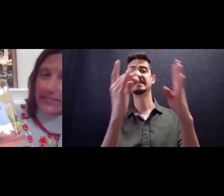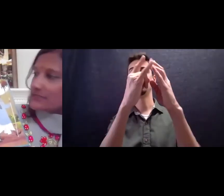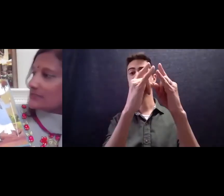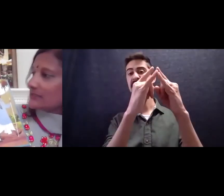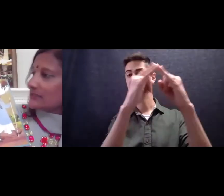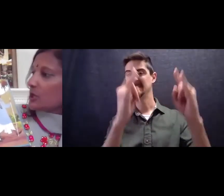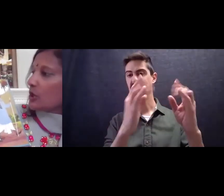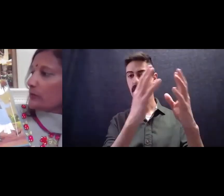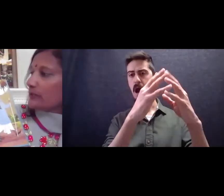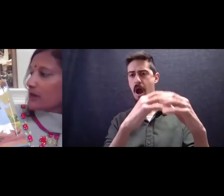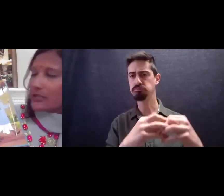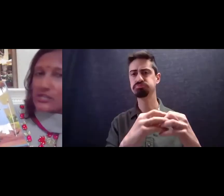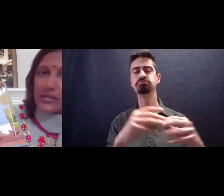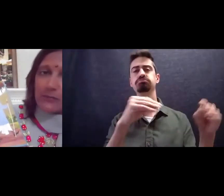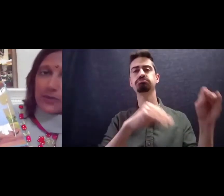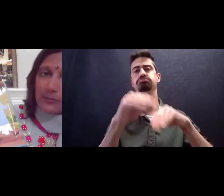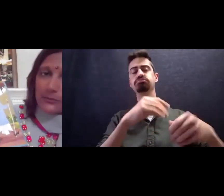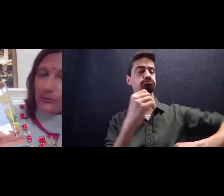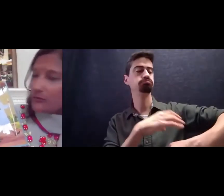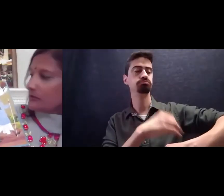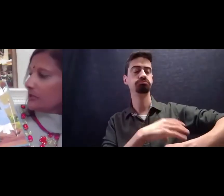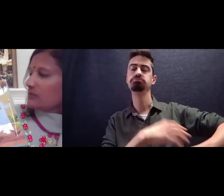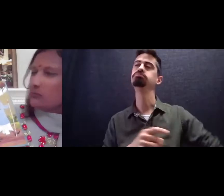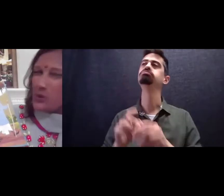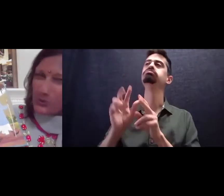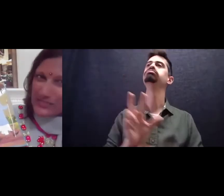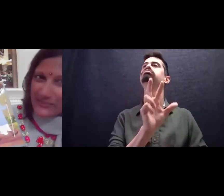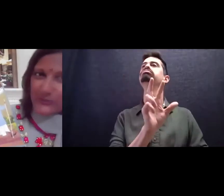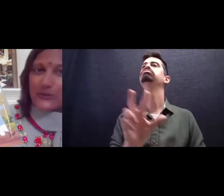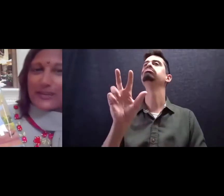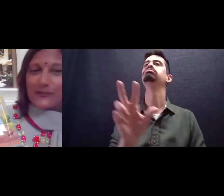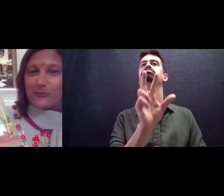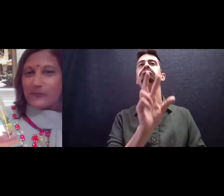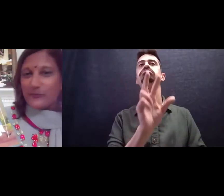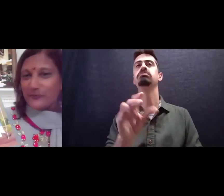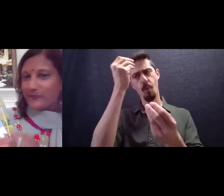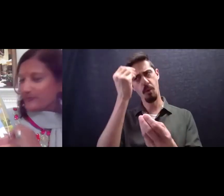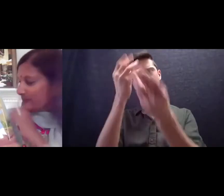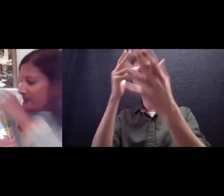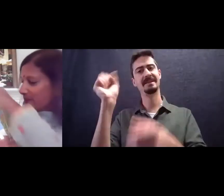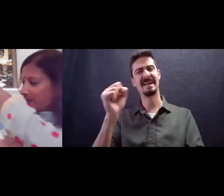of dates obeyed Raja and Bapu most of the way home